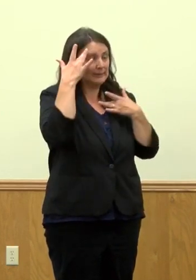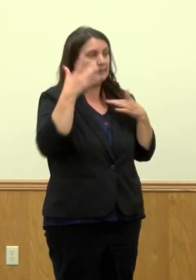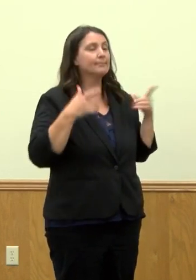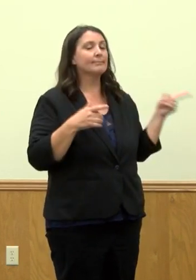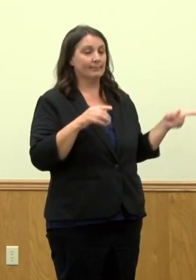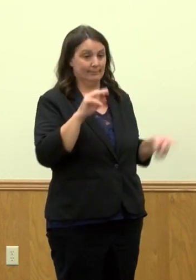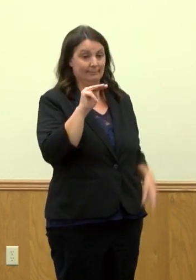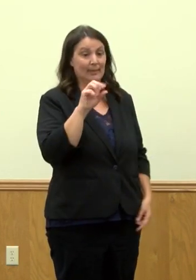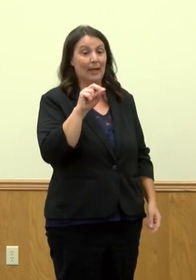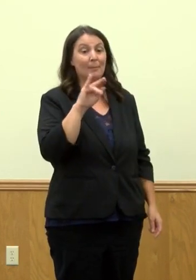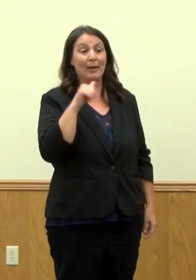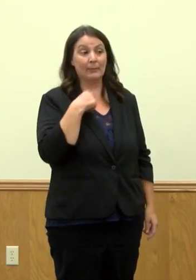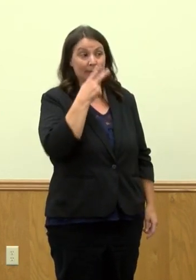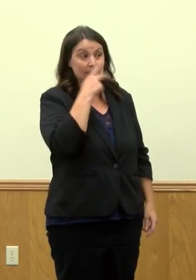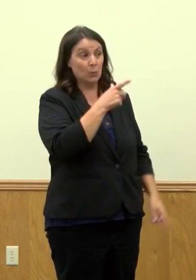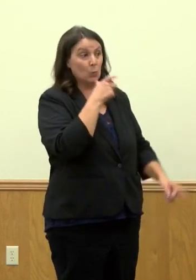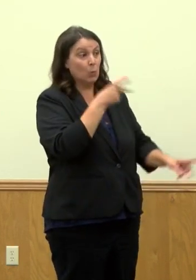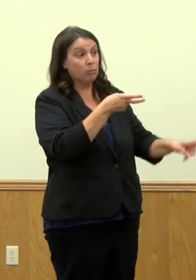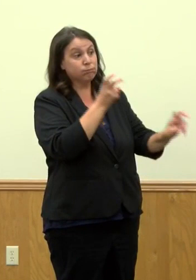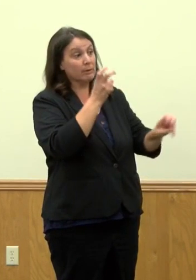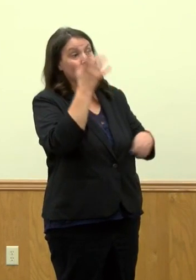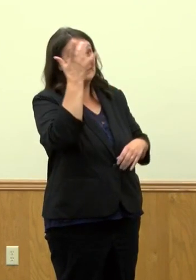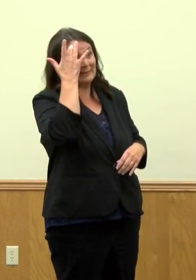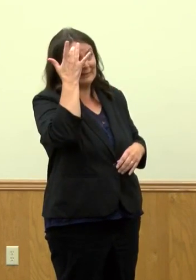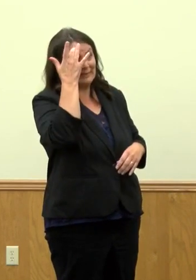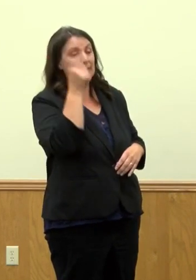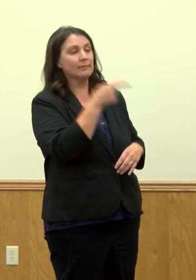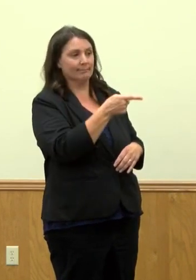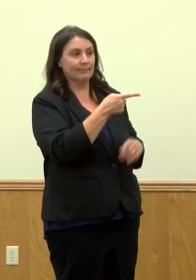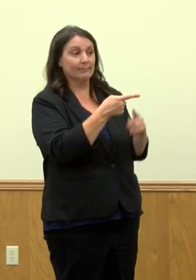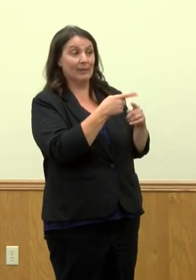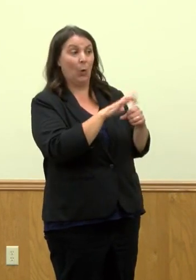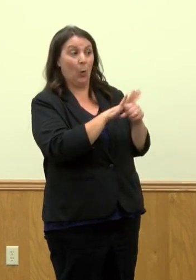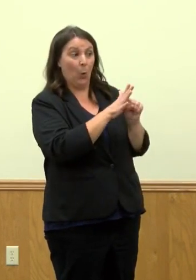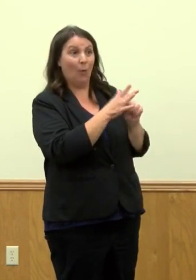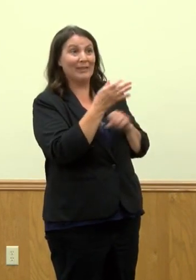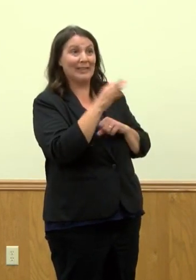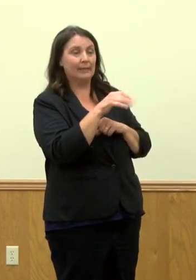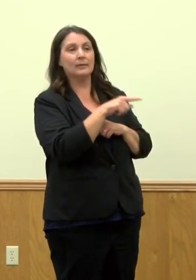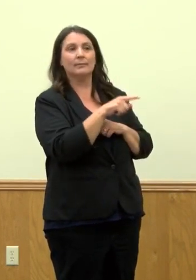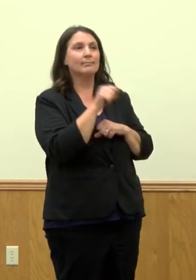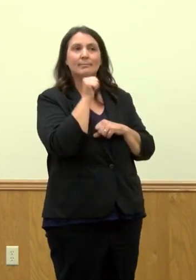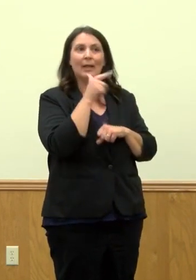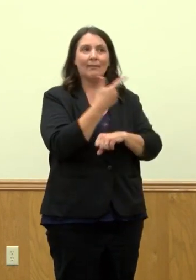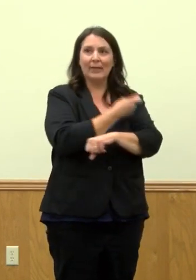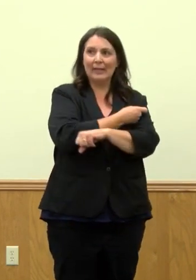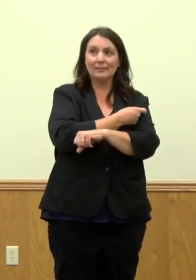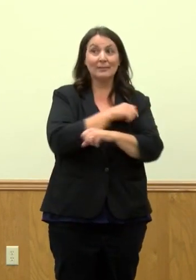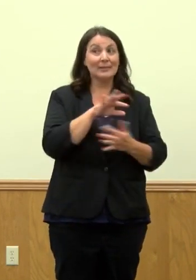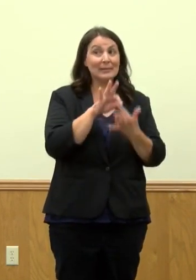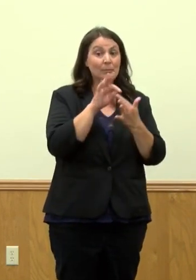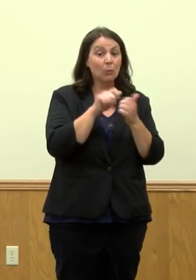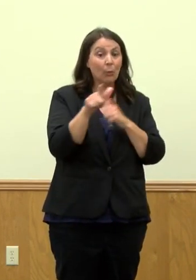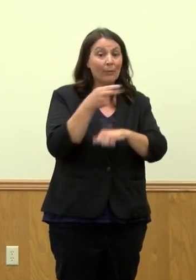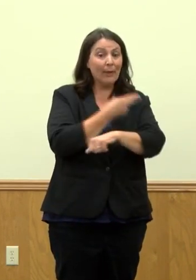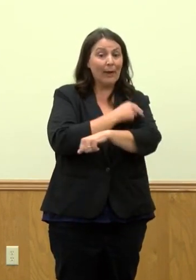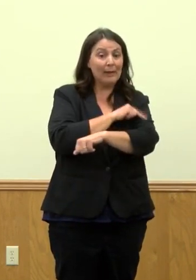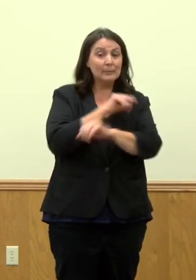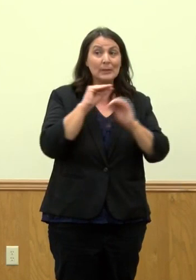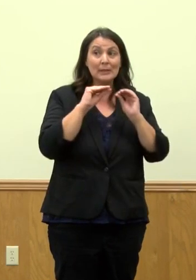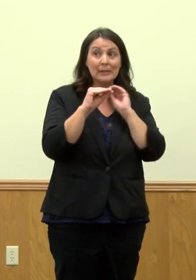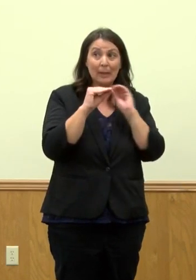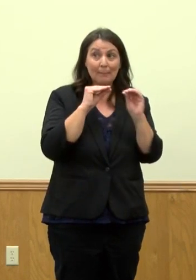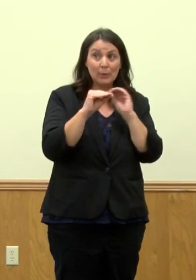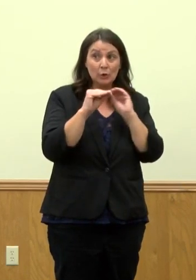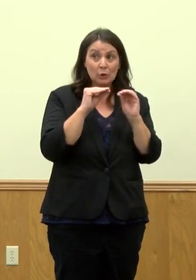of our cases be unvaccinated individuals, but more so in the hospitalization numbers. I would say when you're looking at overall active